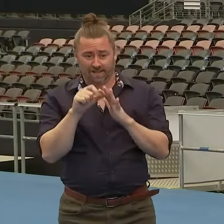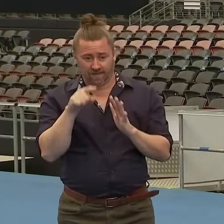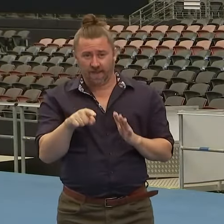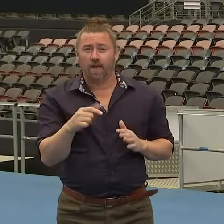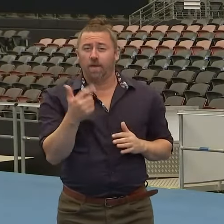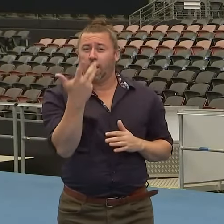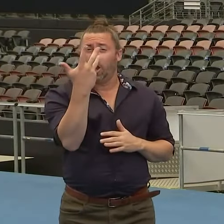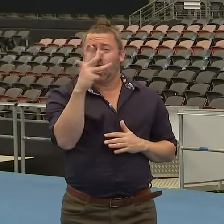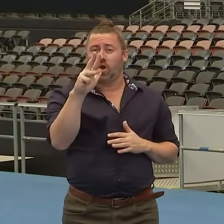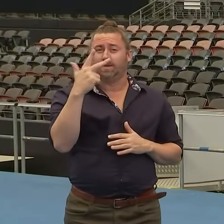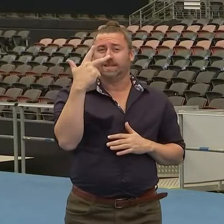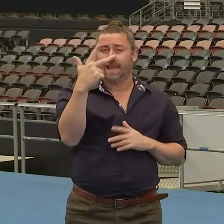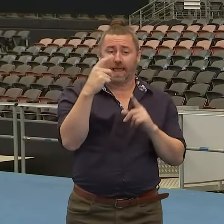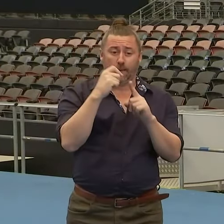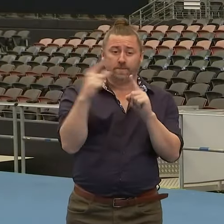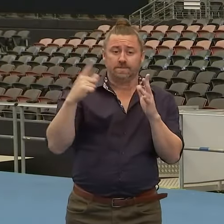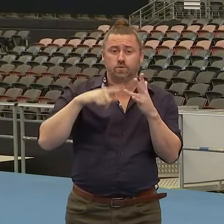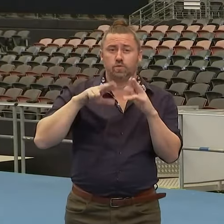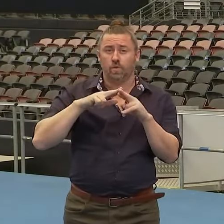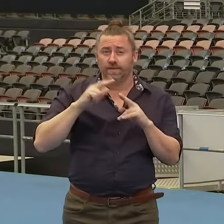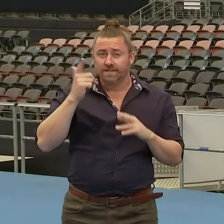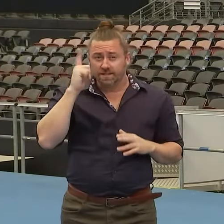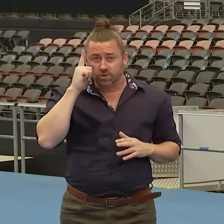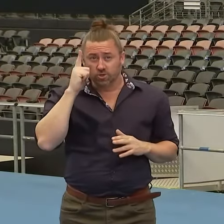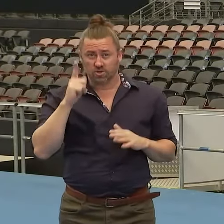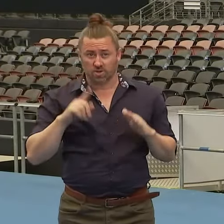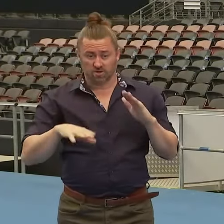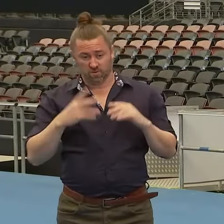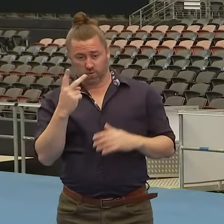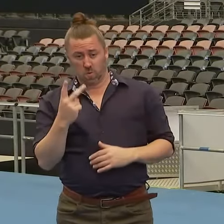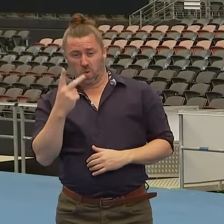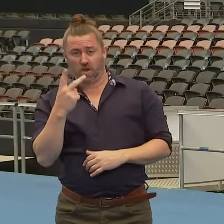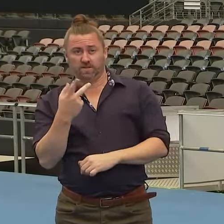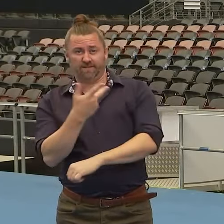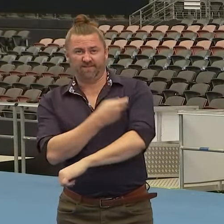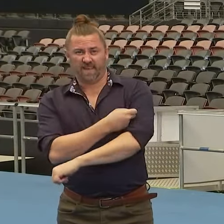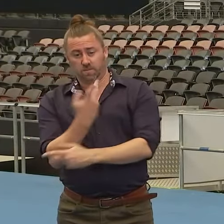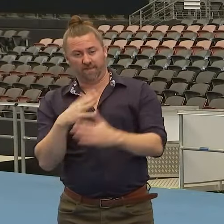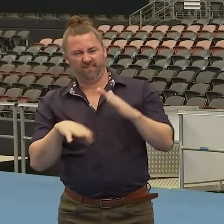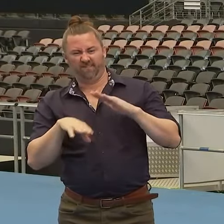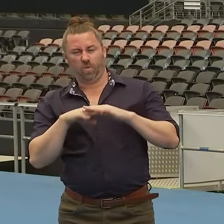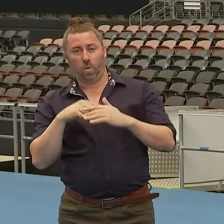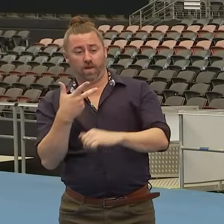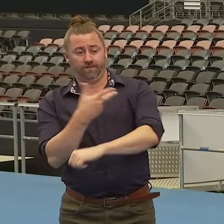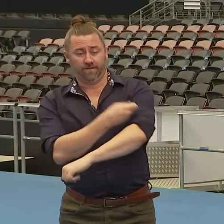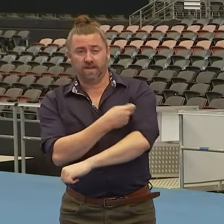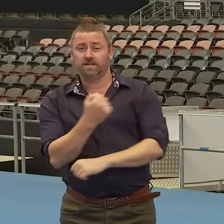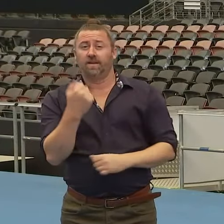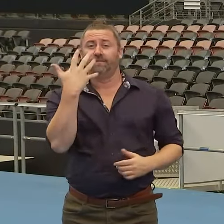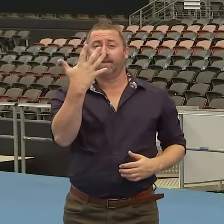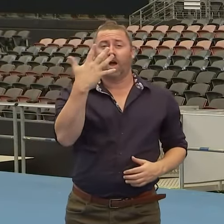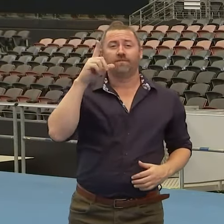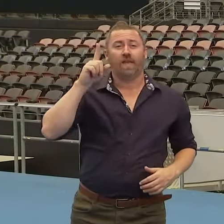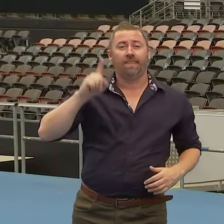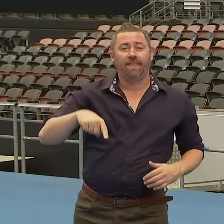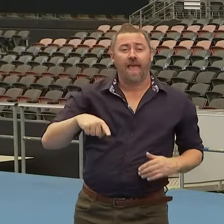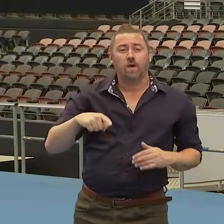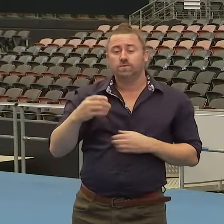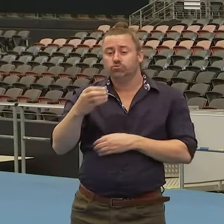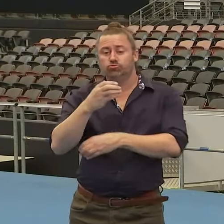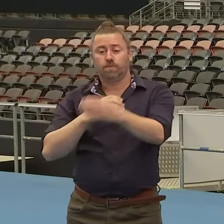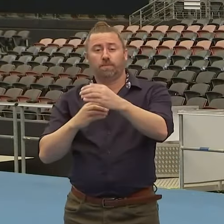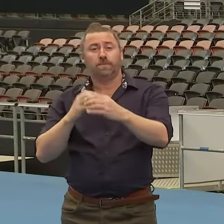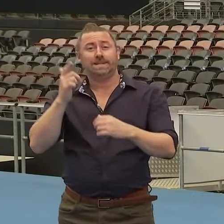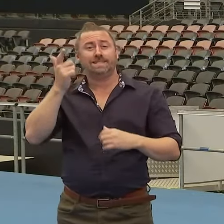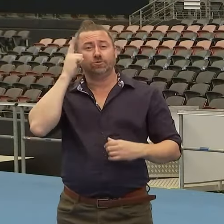98% of our teachers are fully vaccinated and we have 5,000 relief staff on call that we can